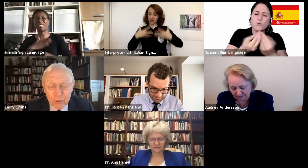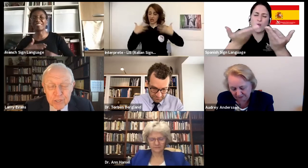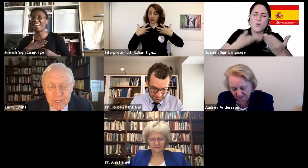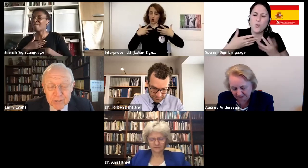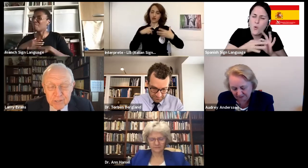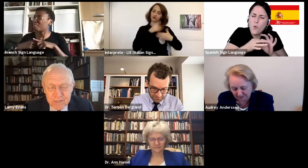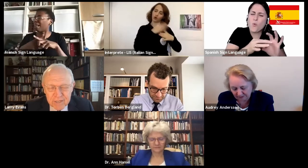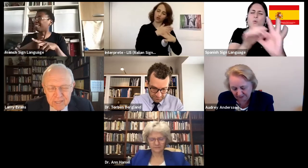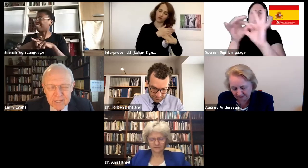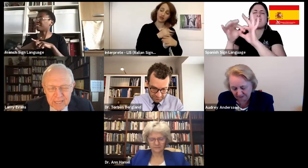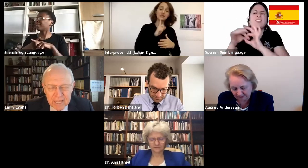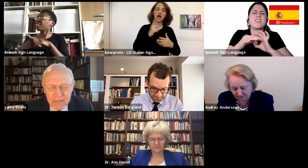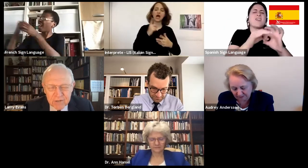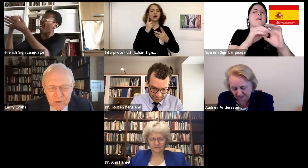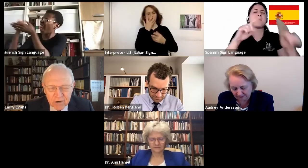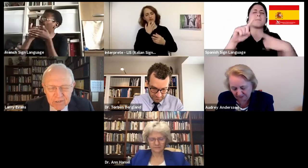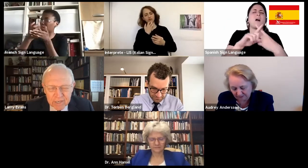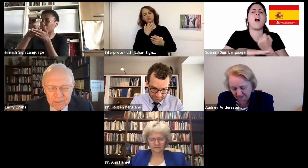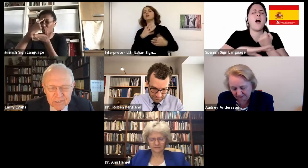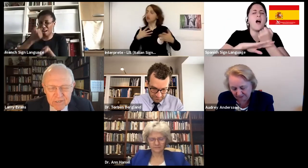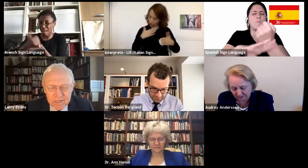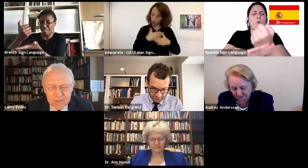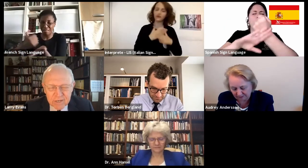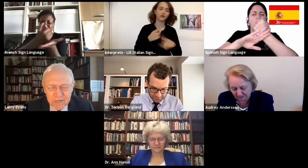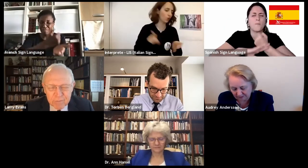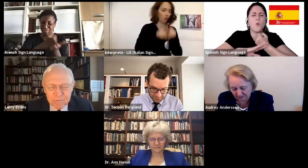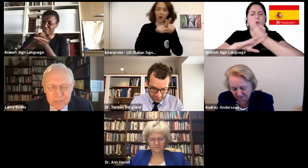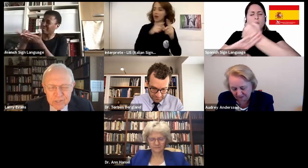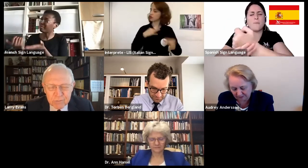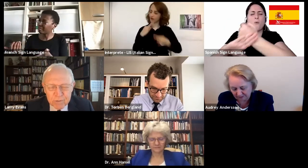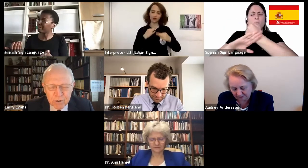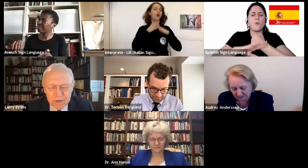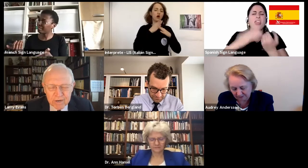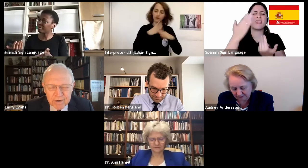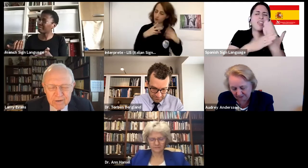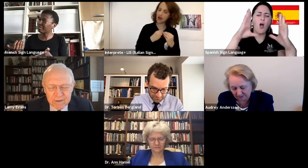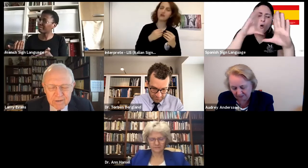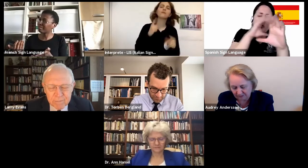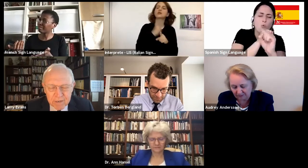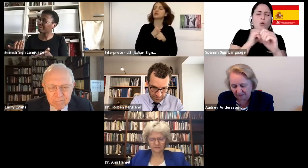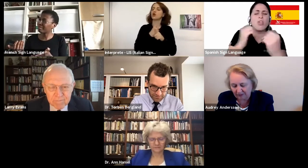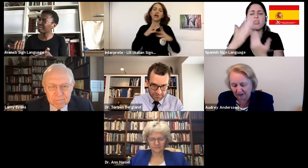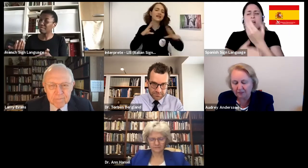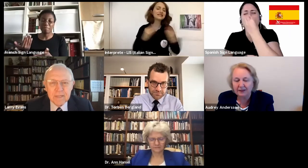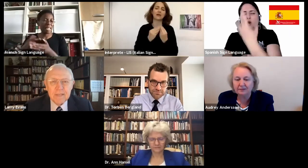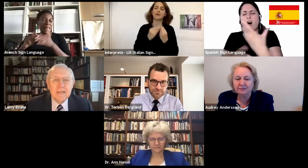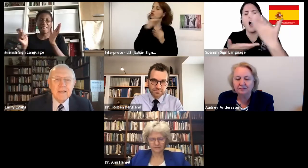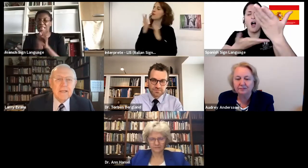in good days and in dark days. In the name of Jesus, we pray. Amen.